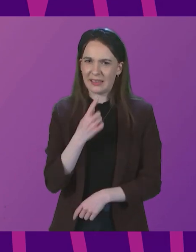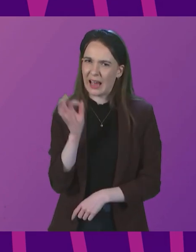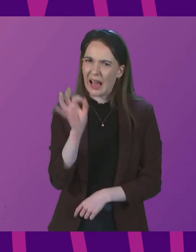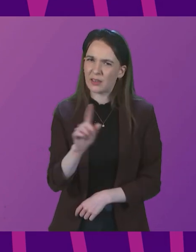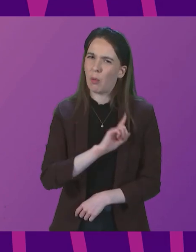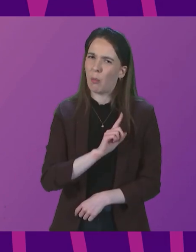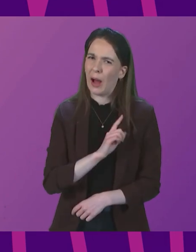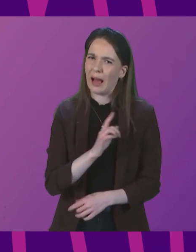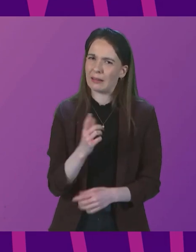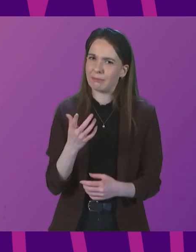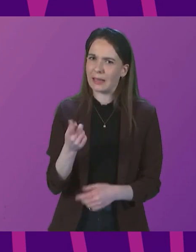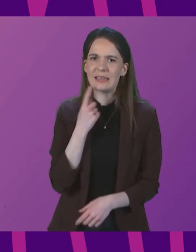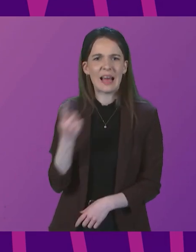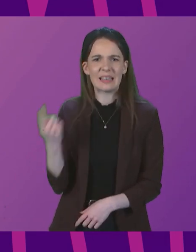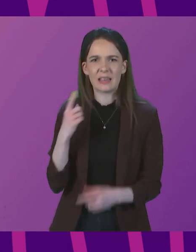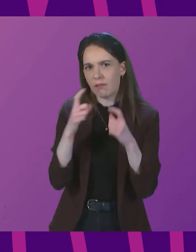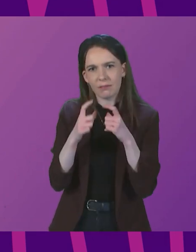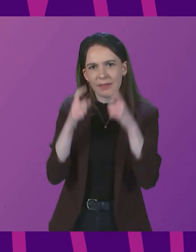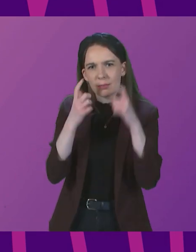yesterday?